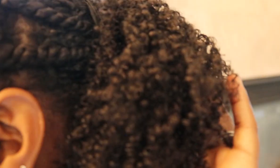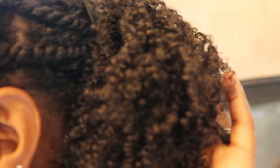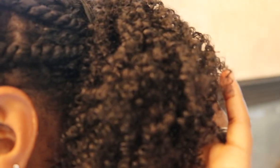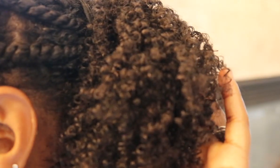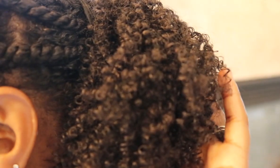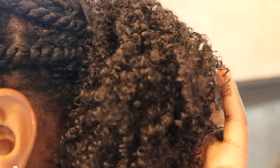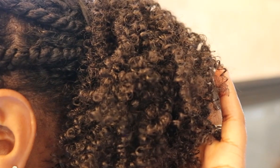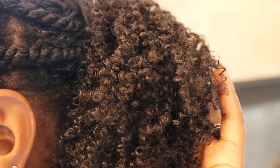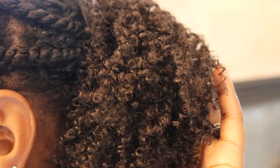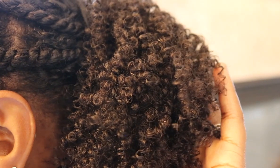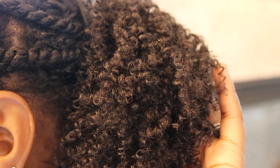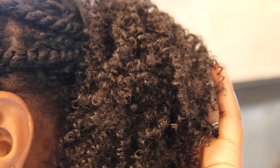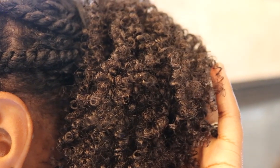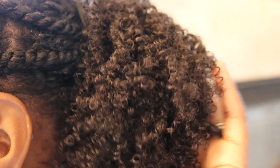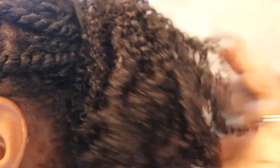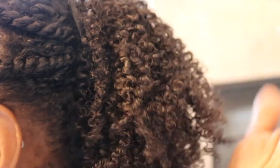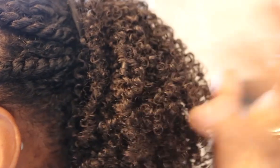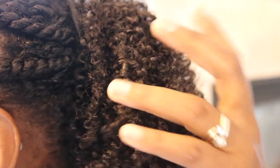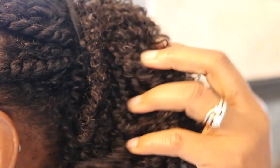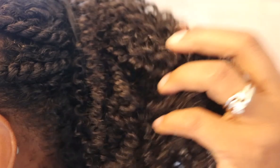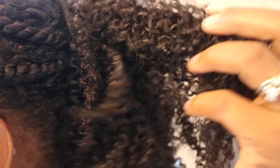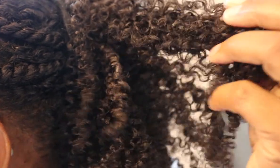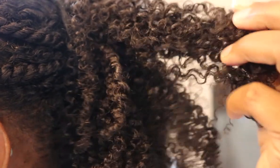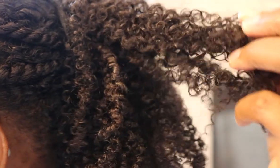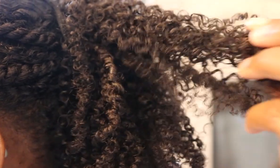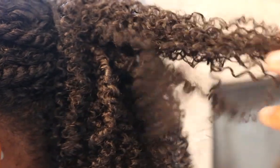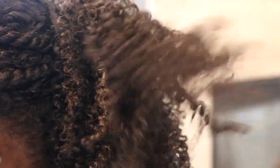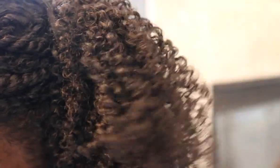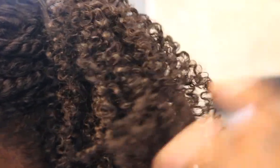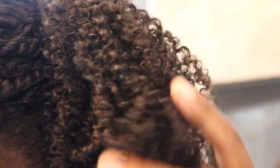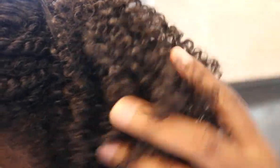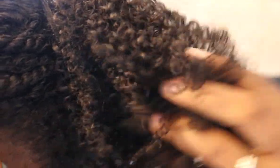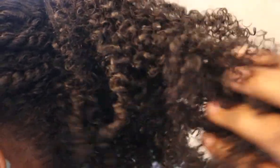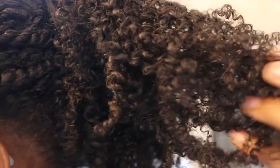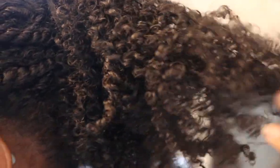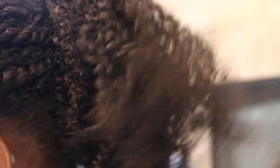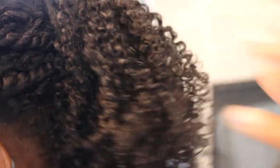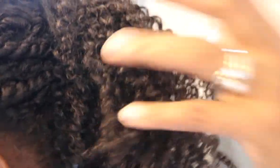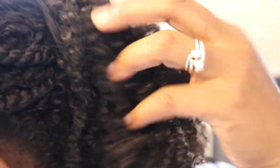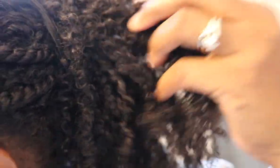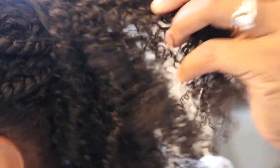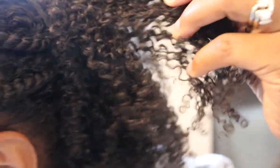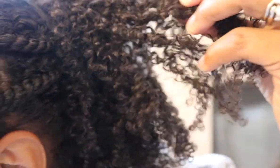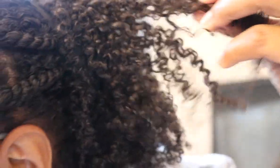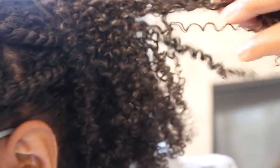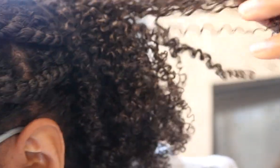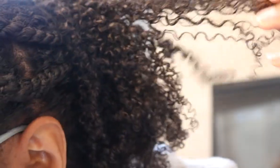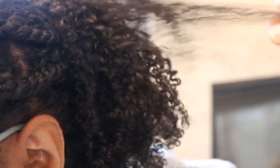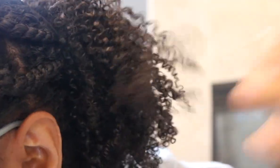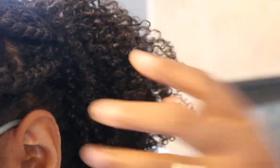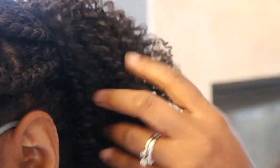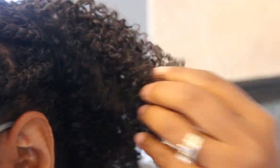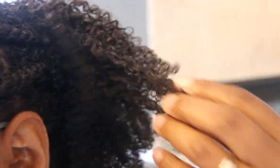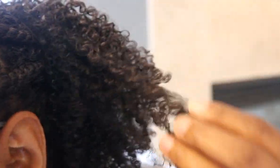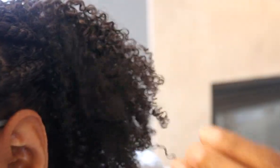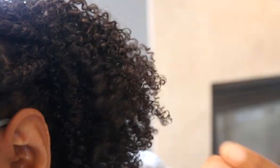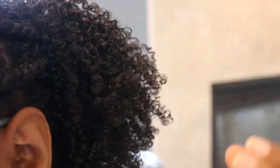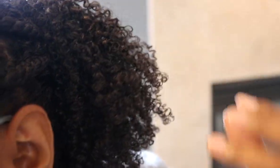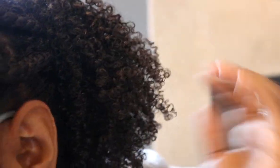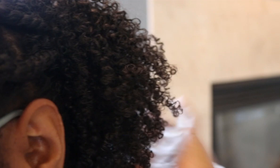hair right now. And the curls are just lovely. They have hold. They are defined. They're